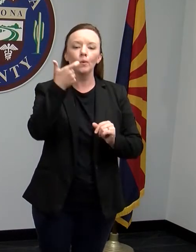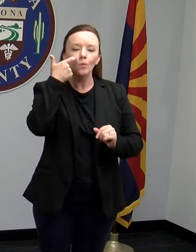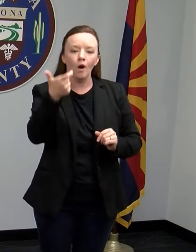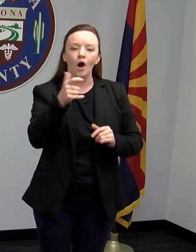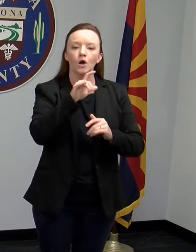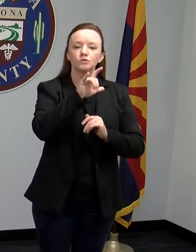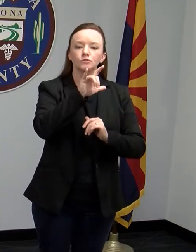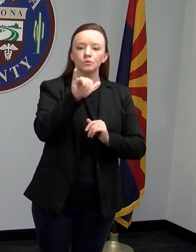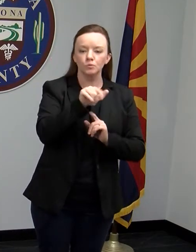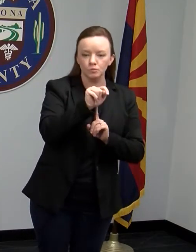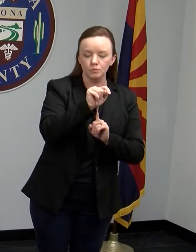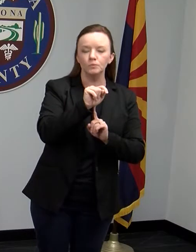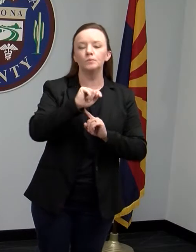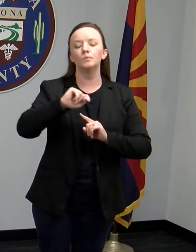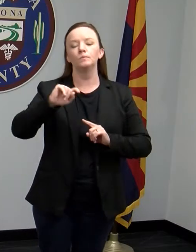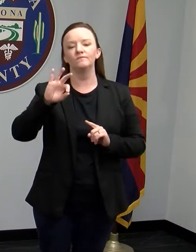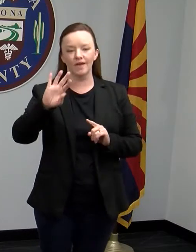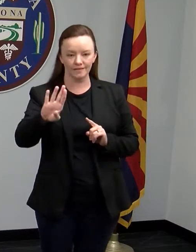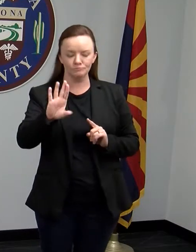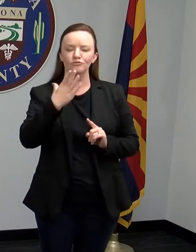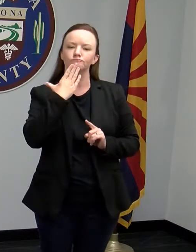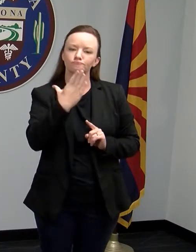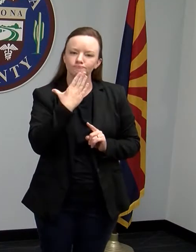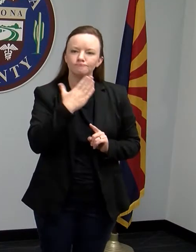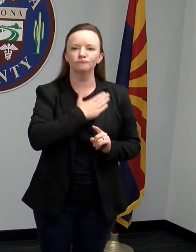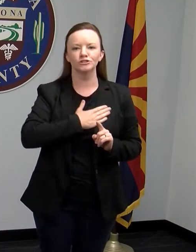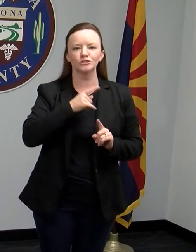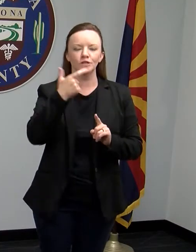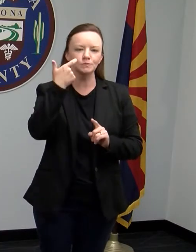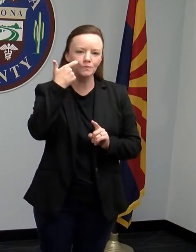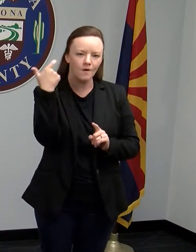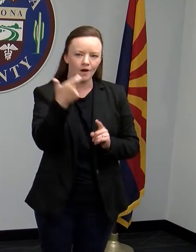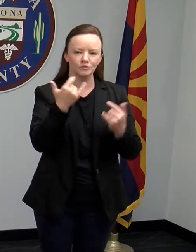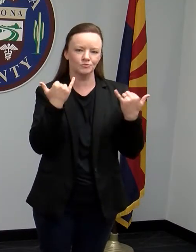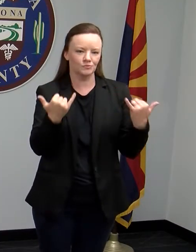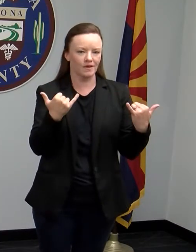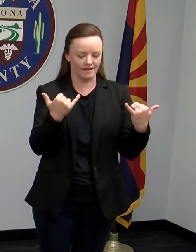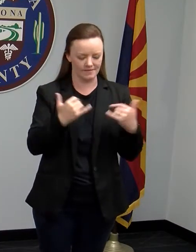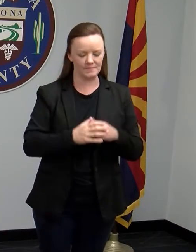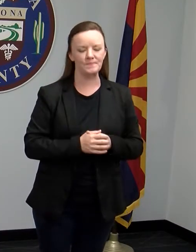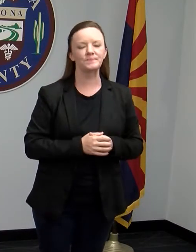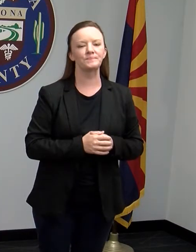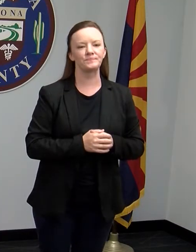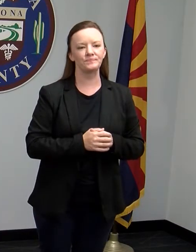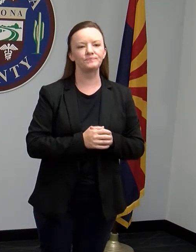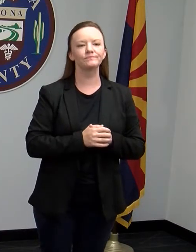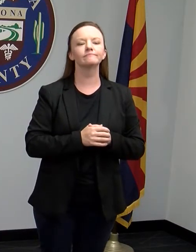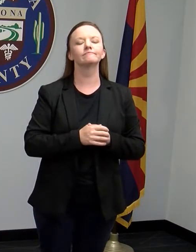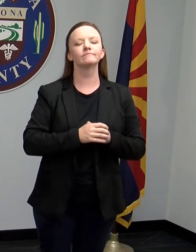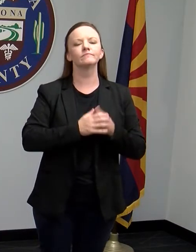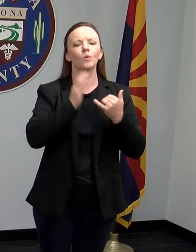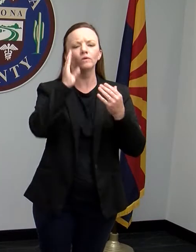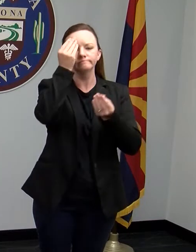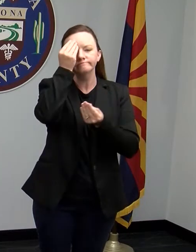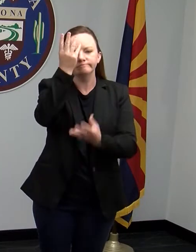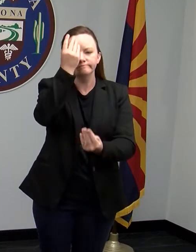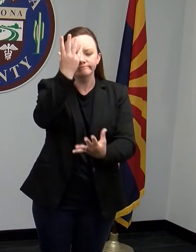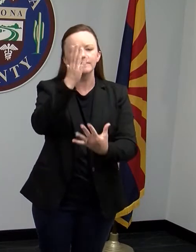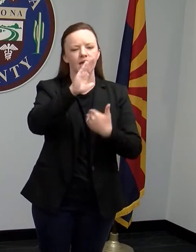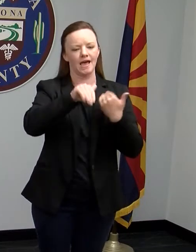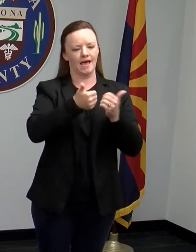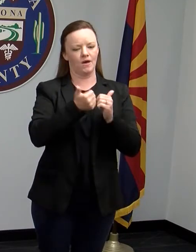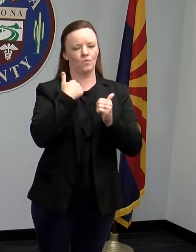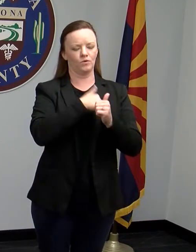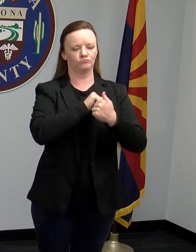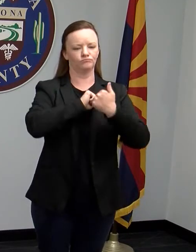on YouTube or on Facebook today. We appreciate you coming here to get some information about how we're dealing with the COVID-19 pandemic